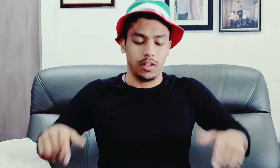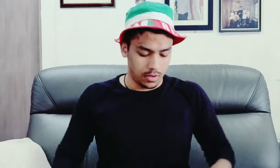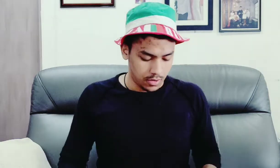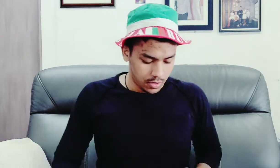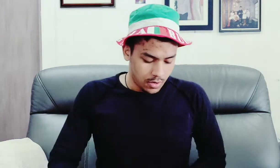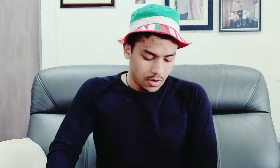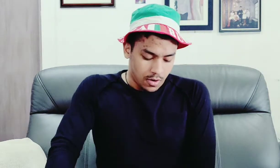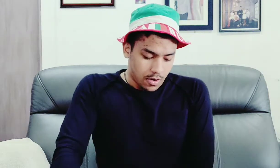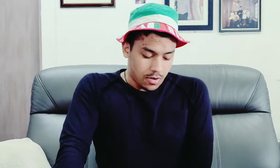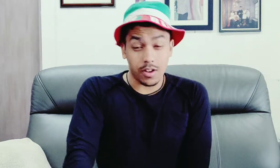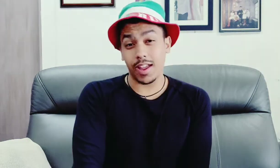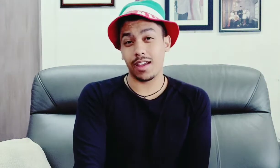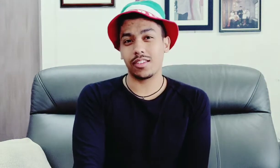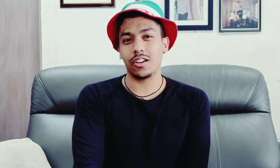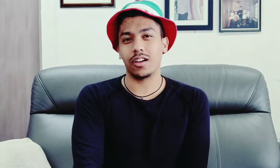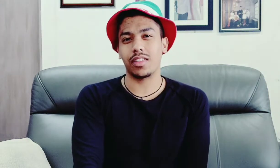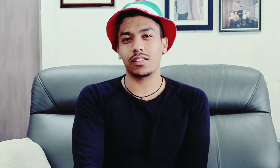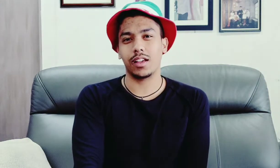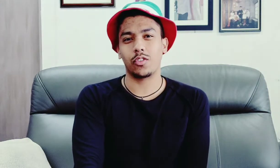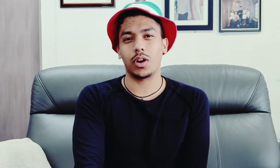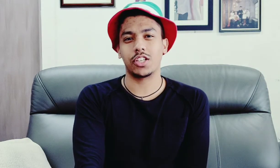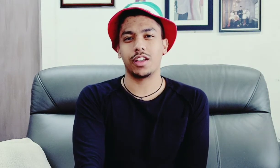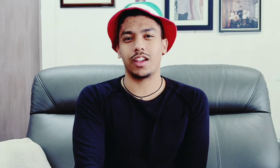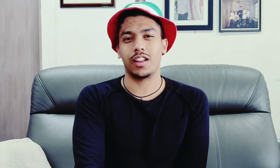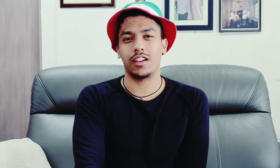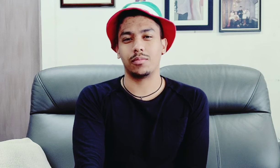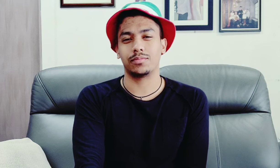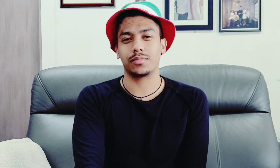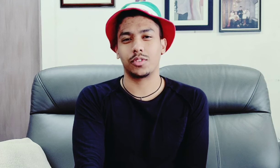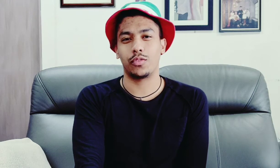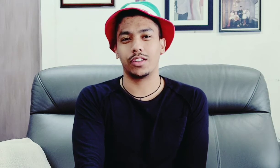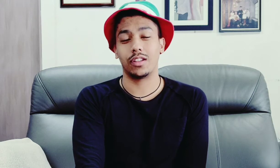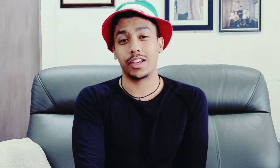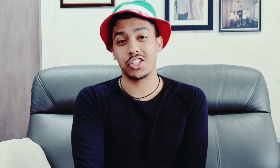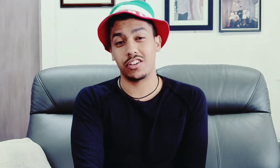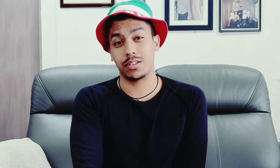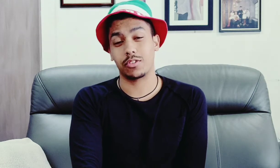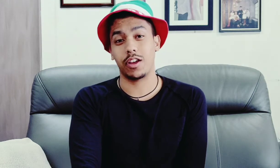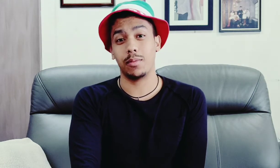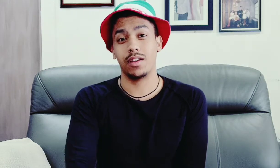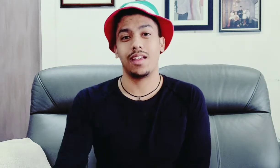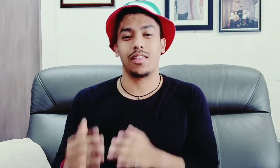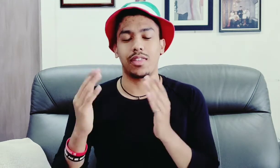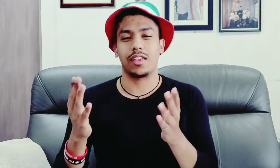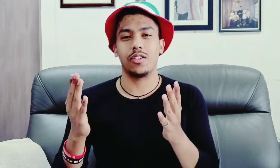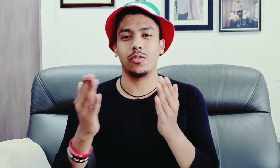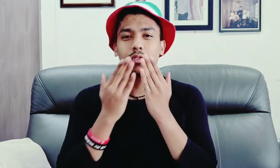okay okay okay that's all thanks guys for watching and um don't forget to like share and subscribe thank you